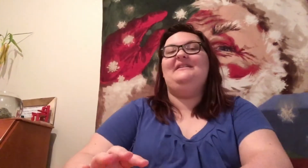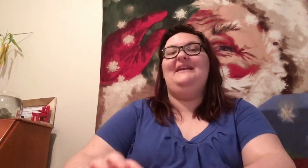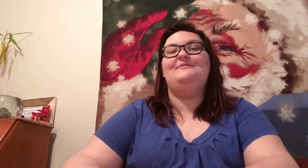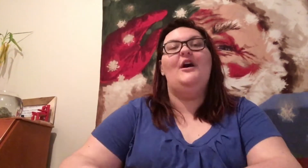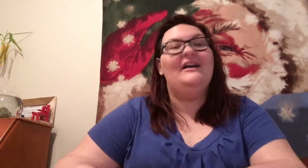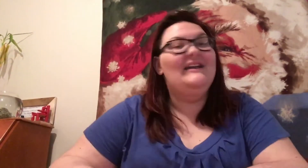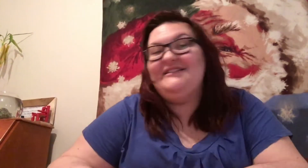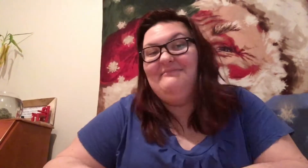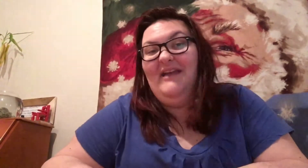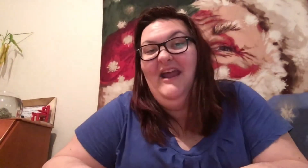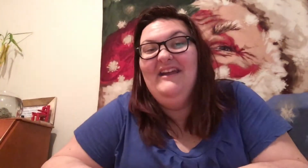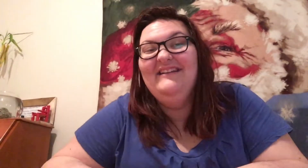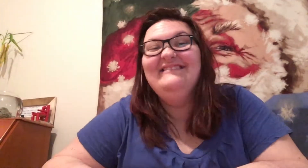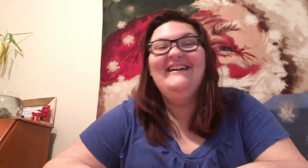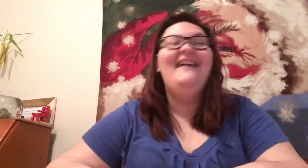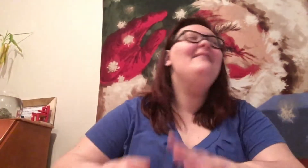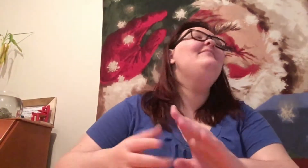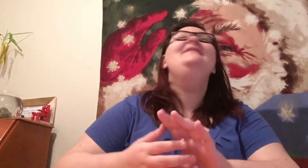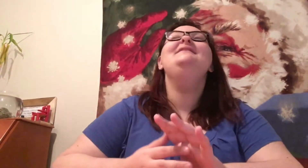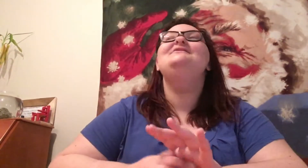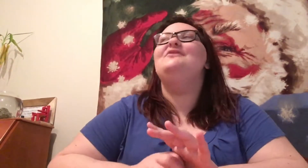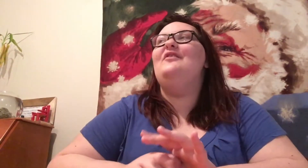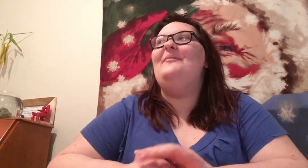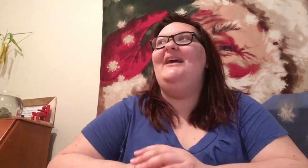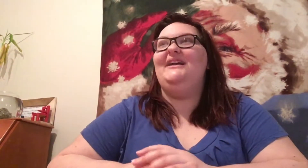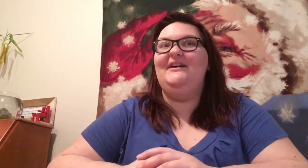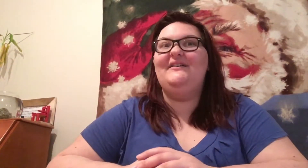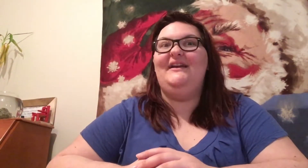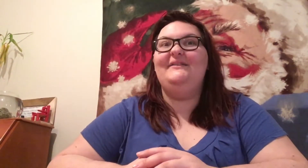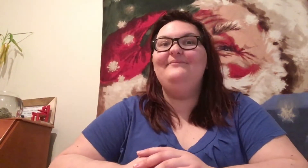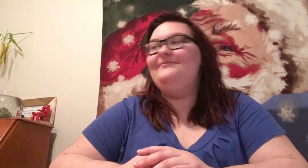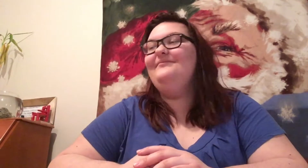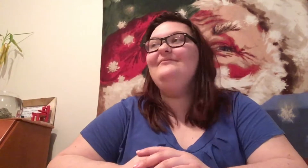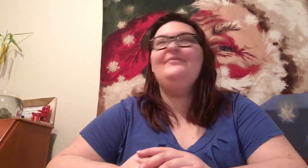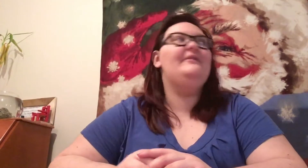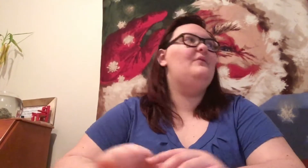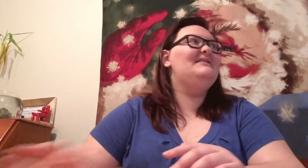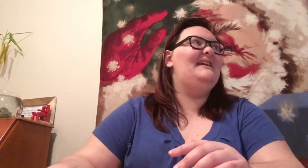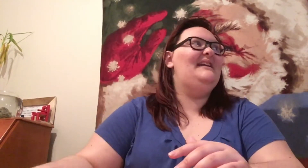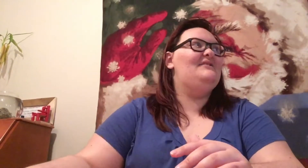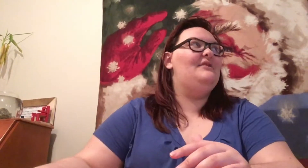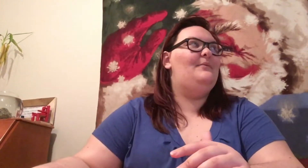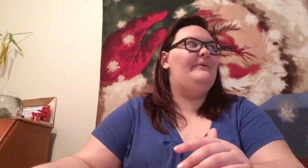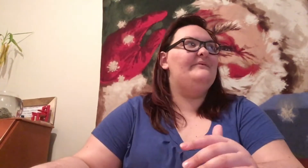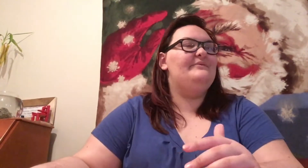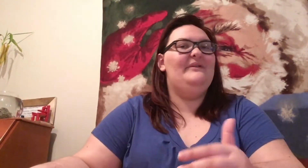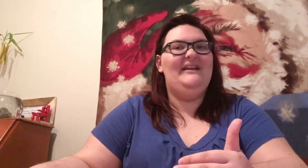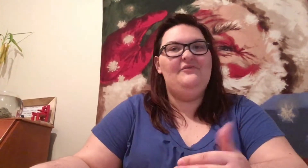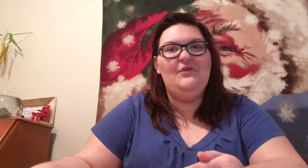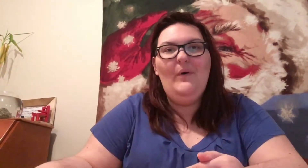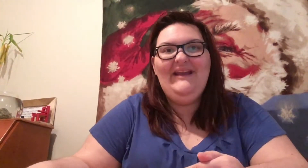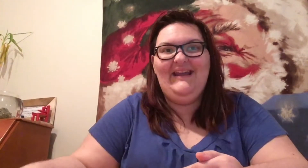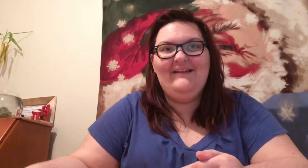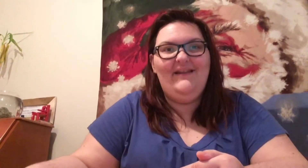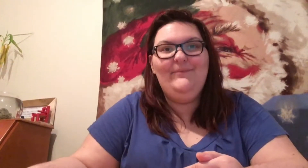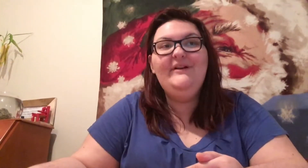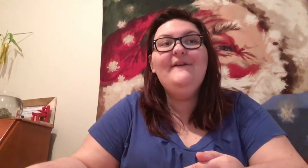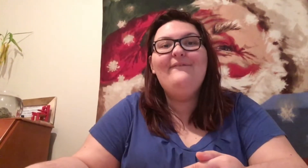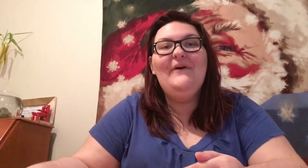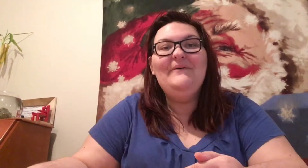to keep talking to me. So, like, okay. But it was giving to the phone. was really annoying. Like, put your phone